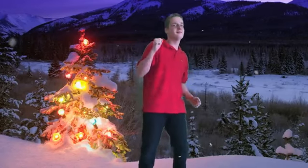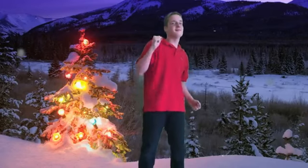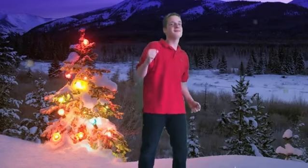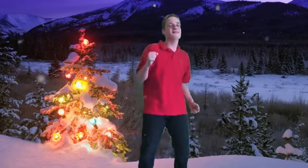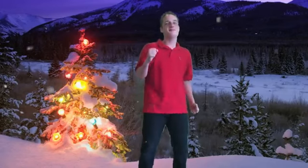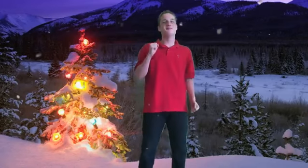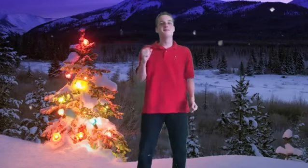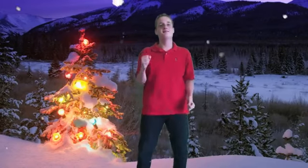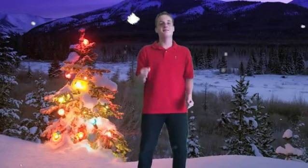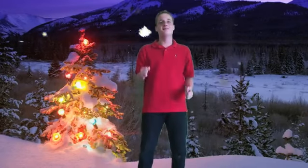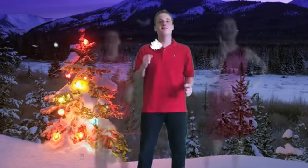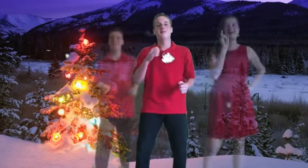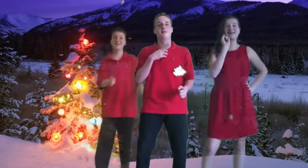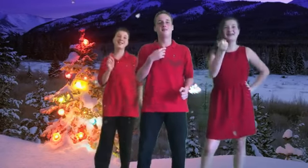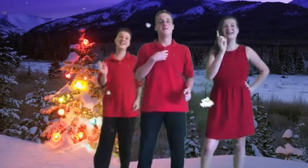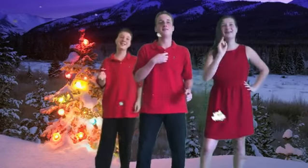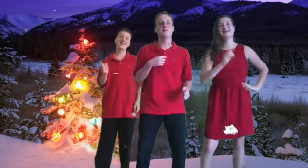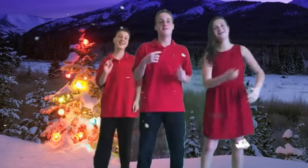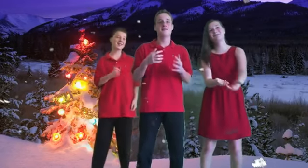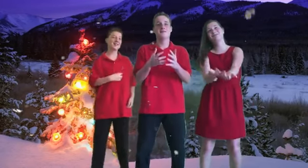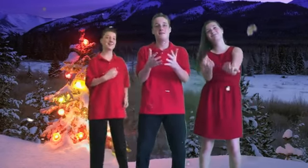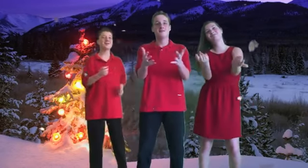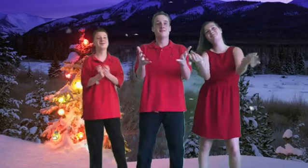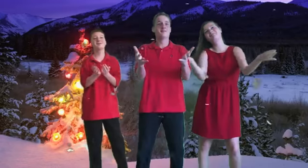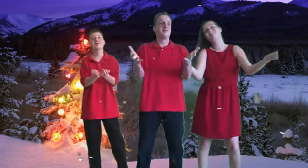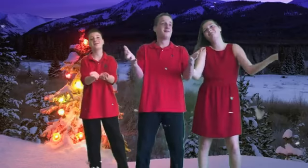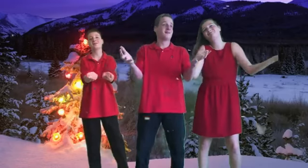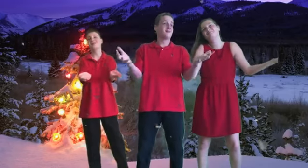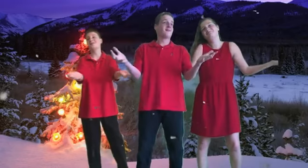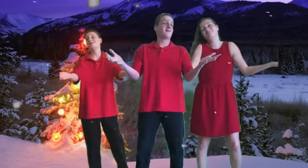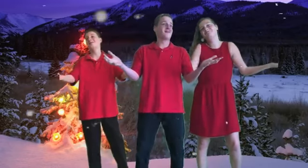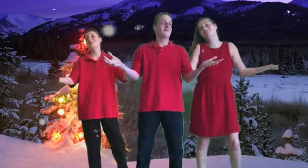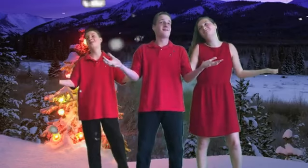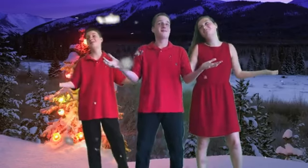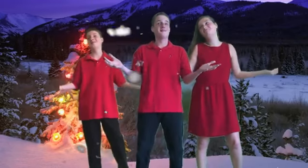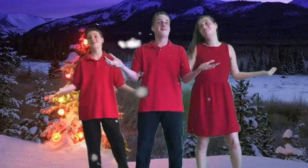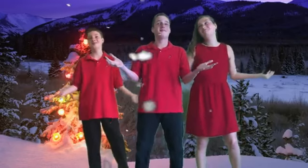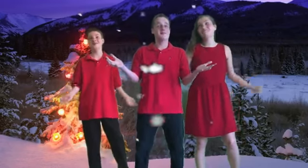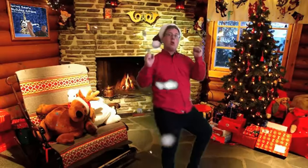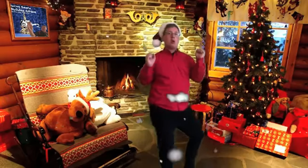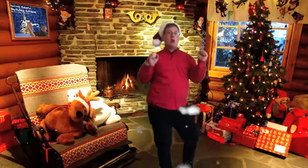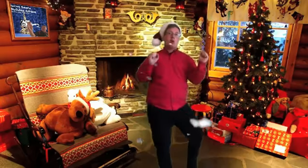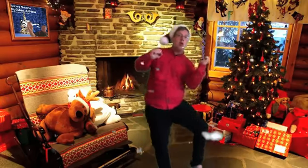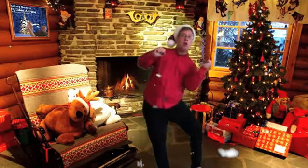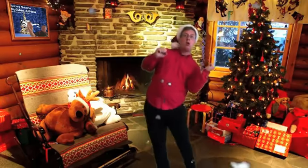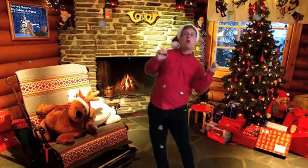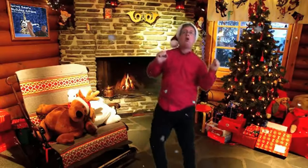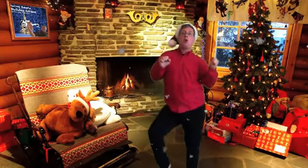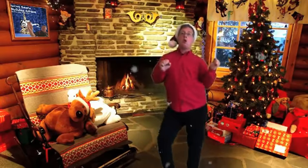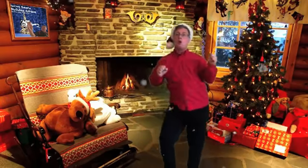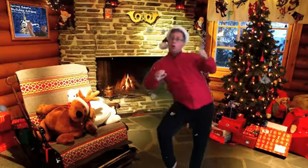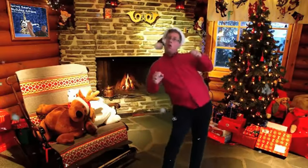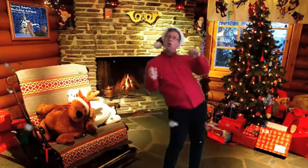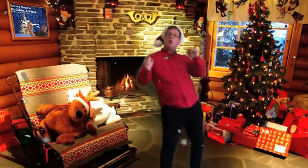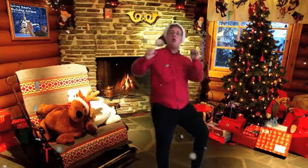tears I'll give it to someone special Last Christmas